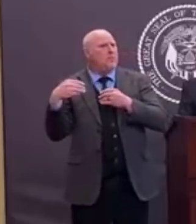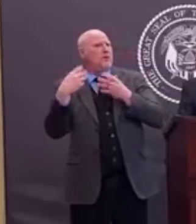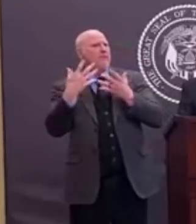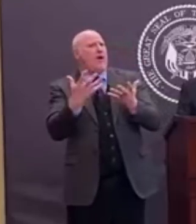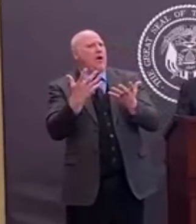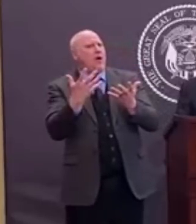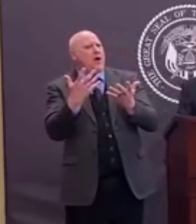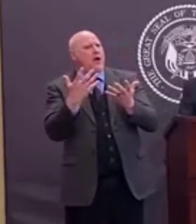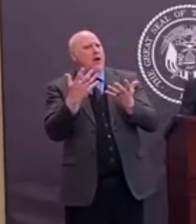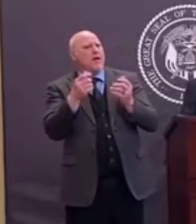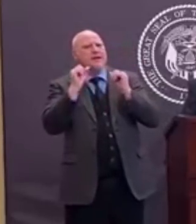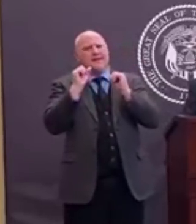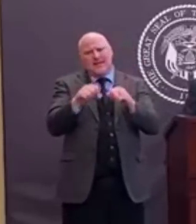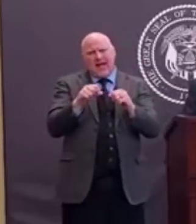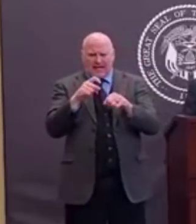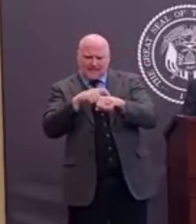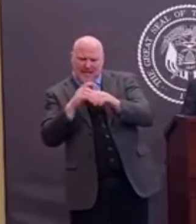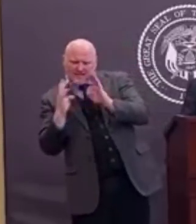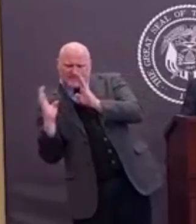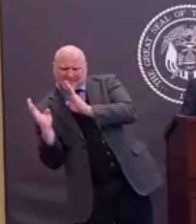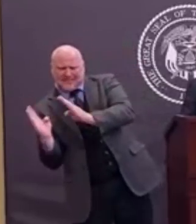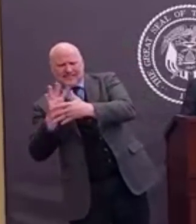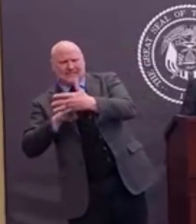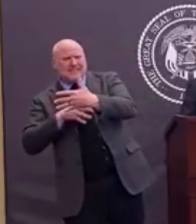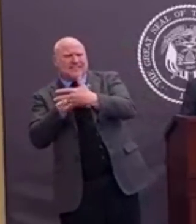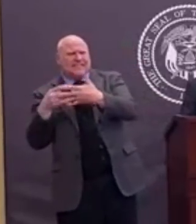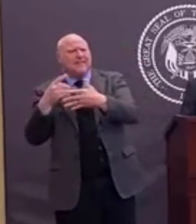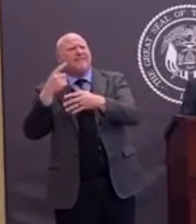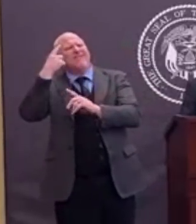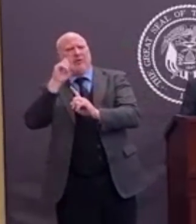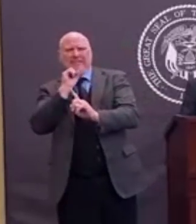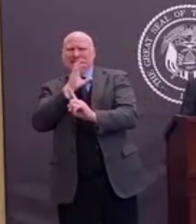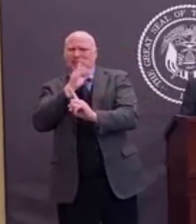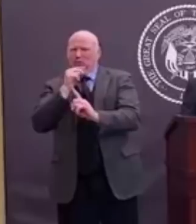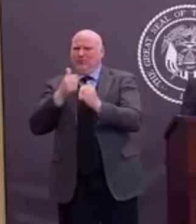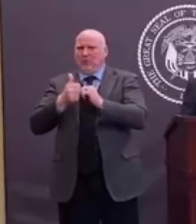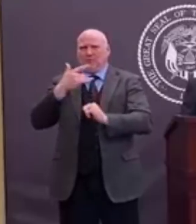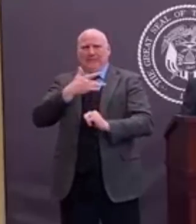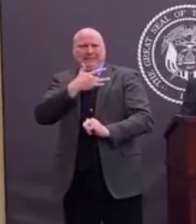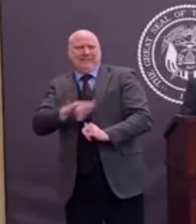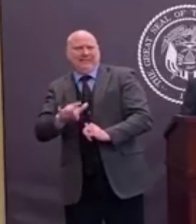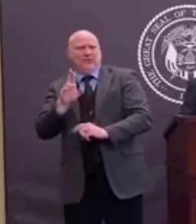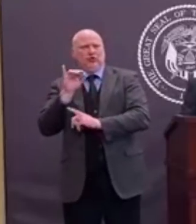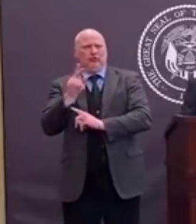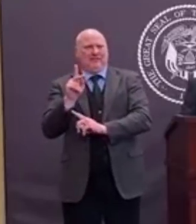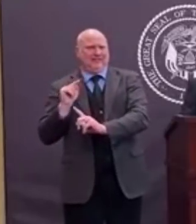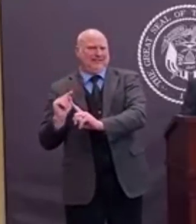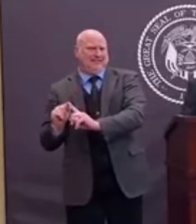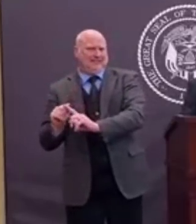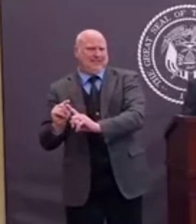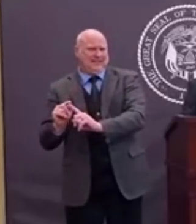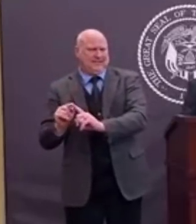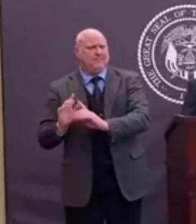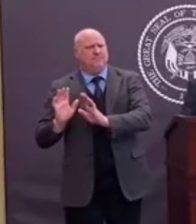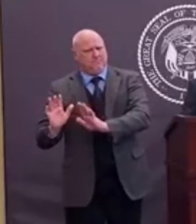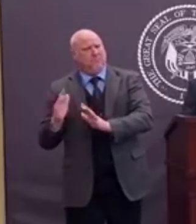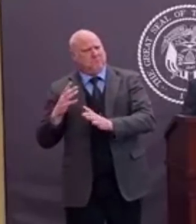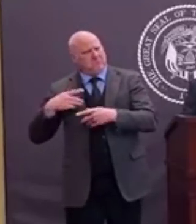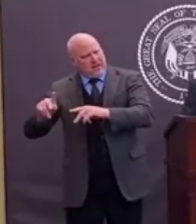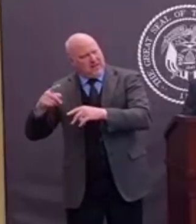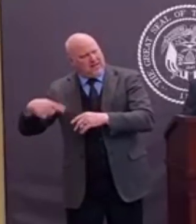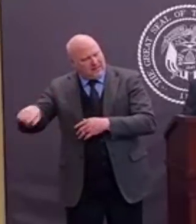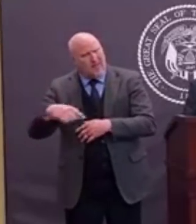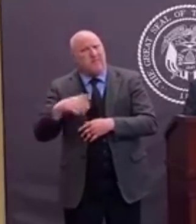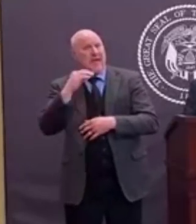citizens to come in at different hours where that's just for the senior citizens only, fewer people and a little less hectic and